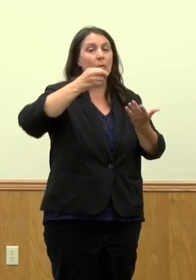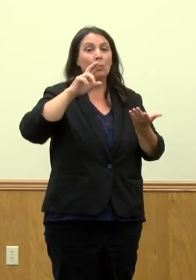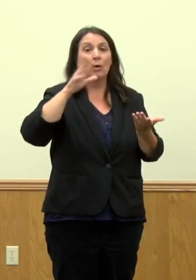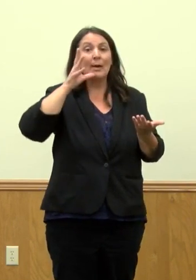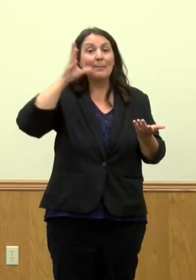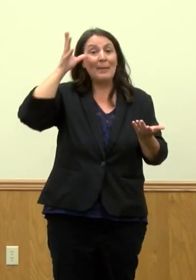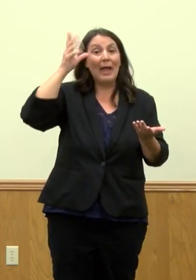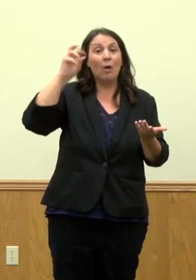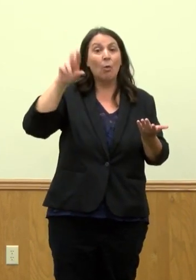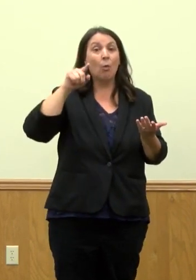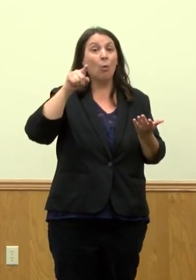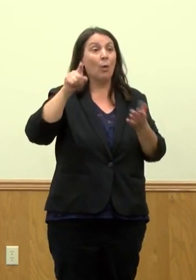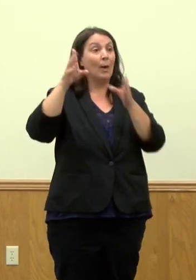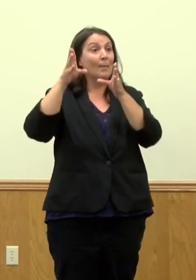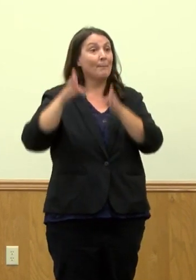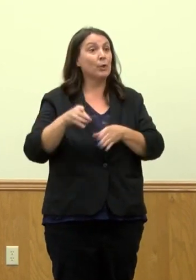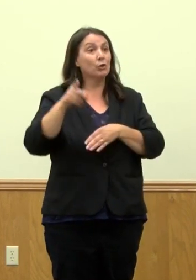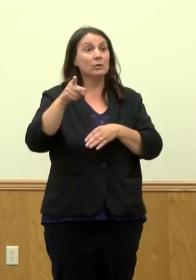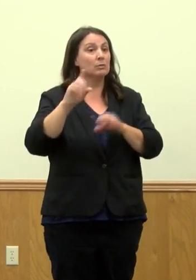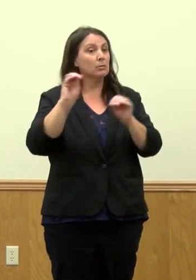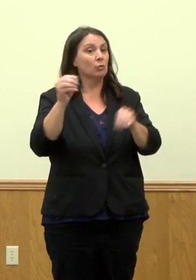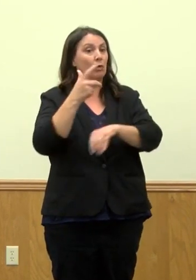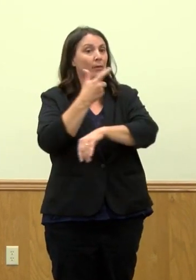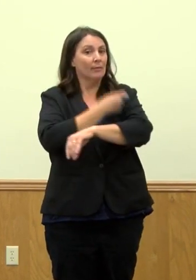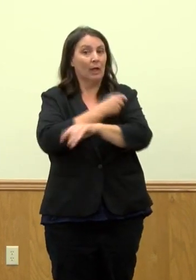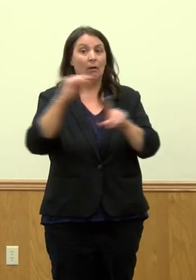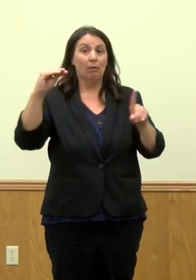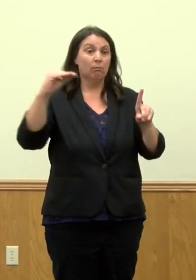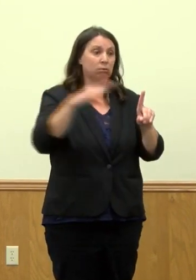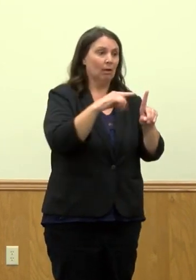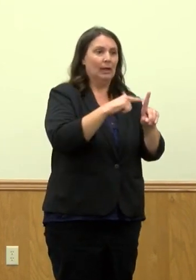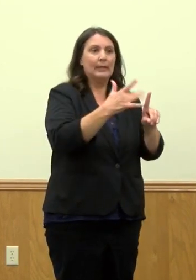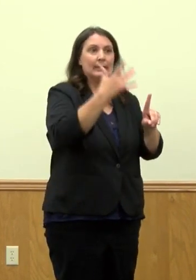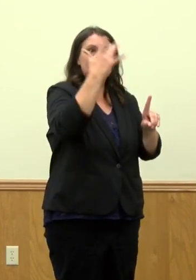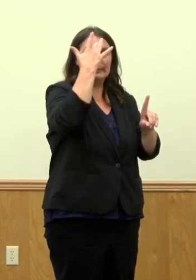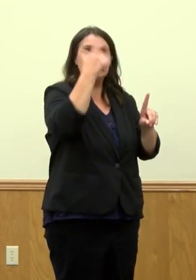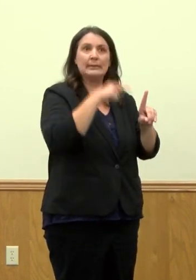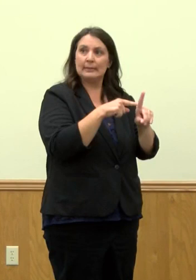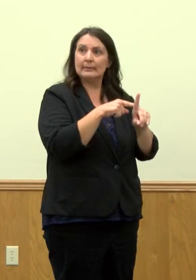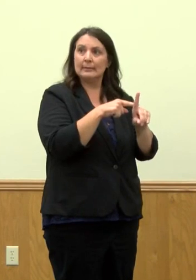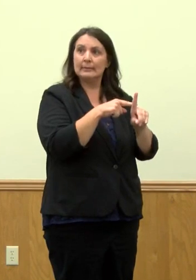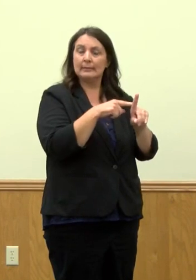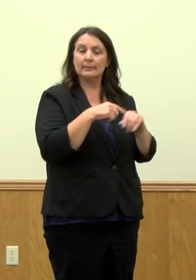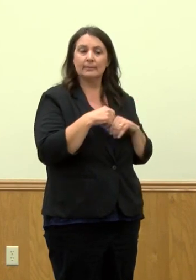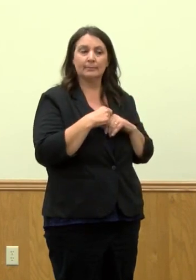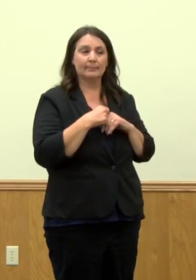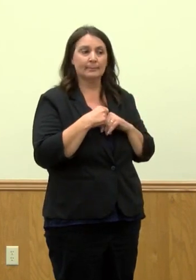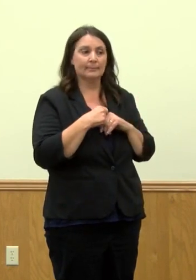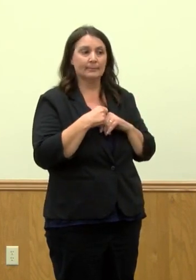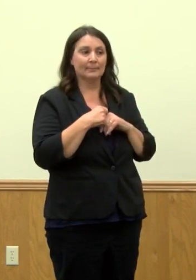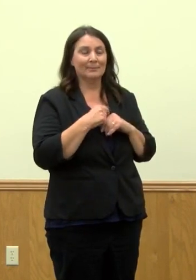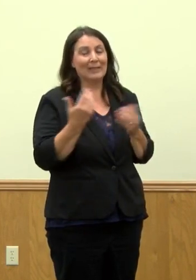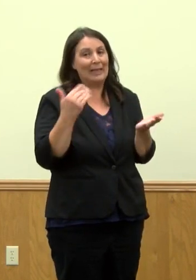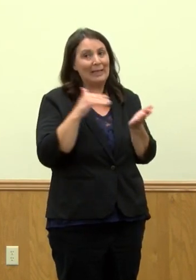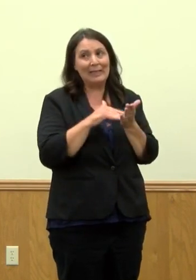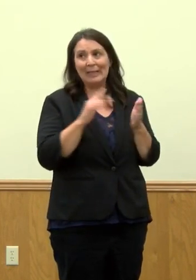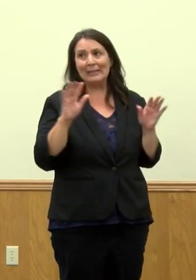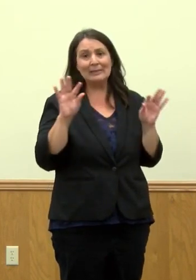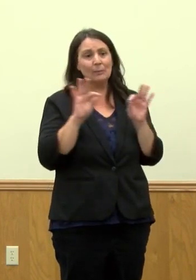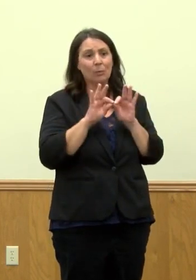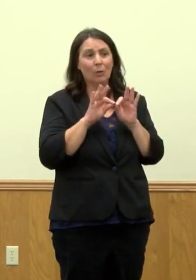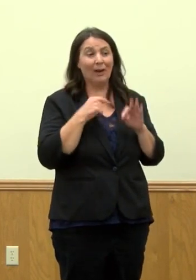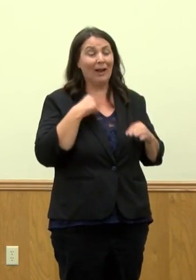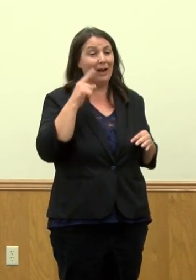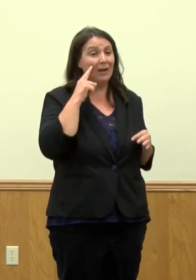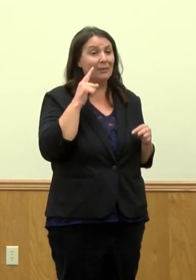an unvaccinated adult in that child's life that gets ill, and then the student gets ill or the child gets ill. So again, it's really imperative. And I think a